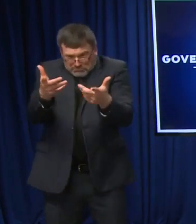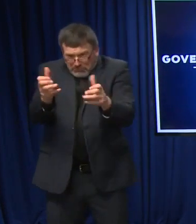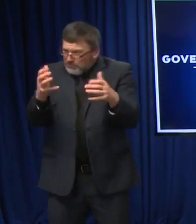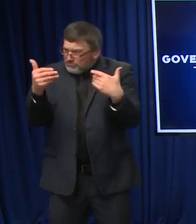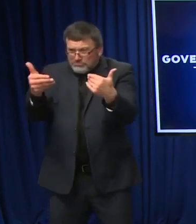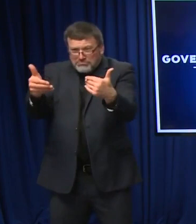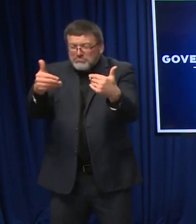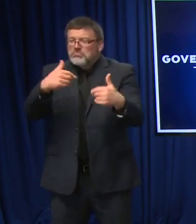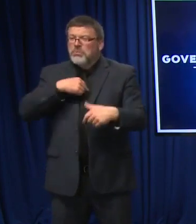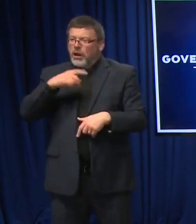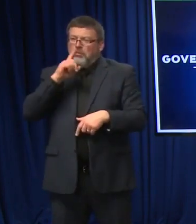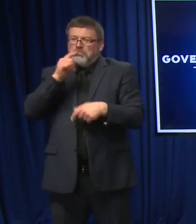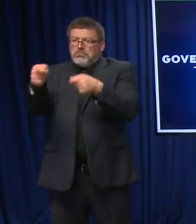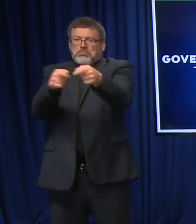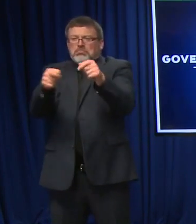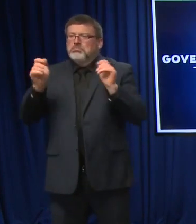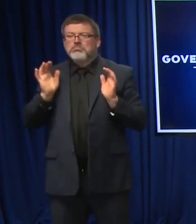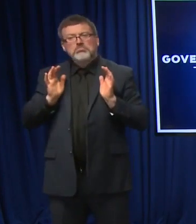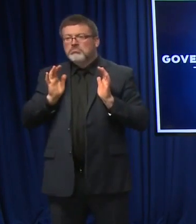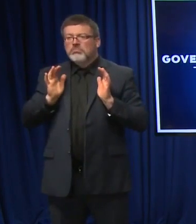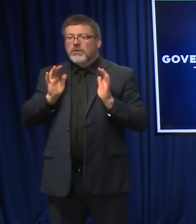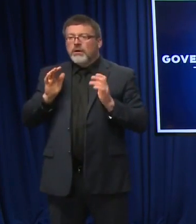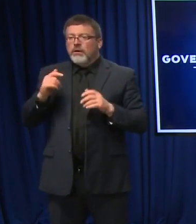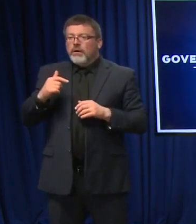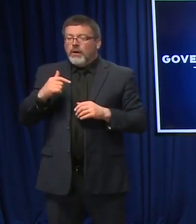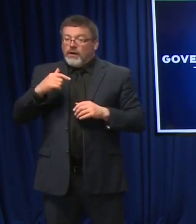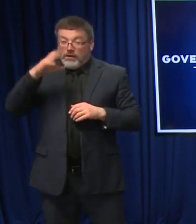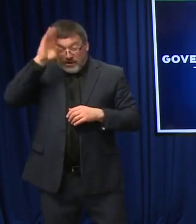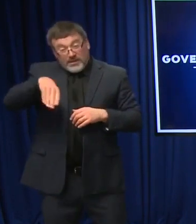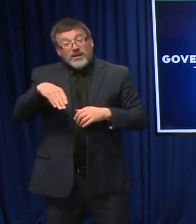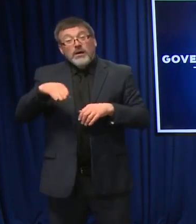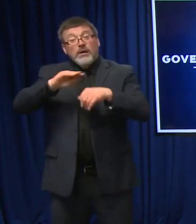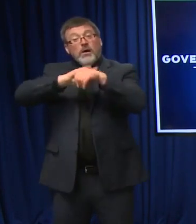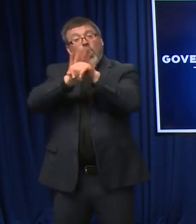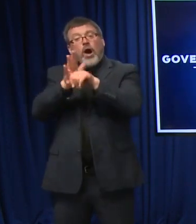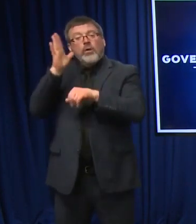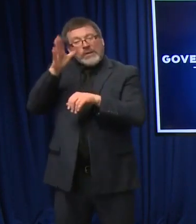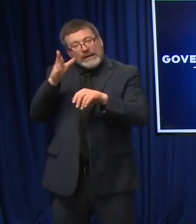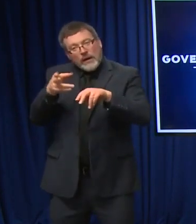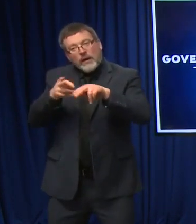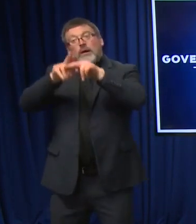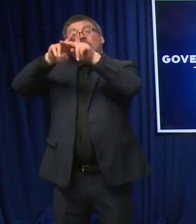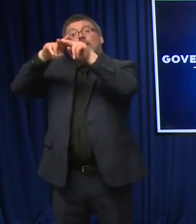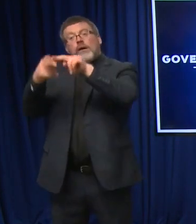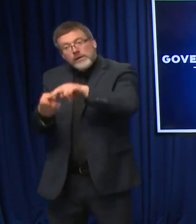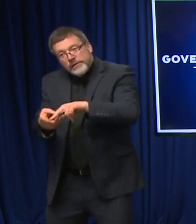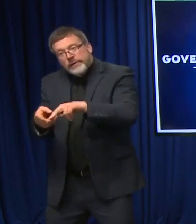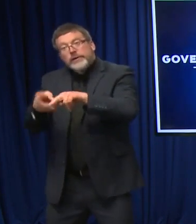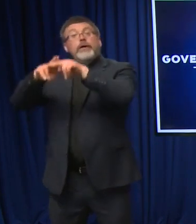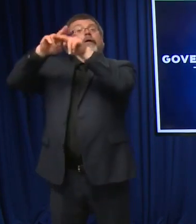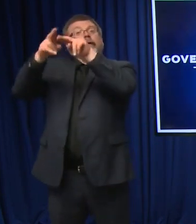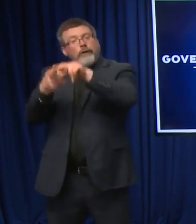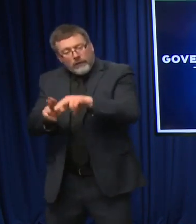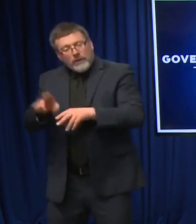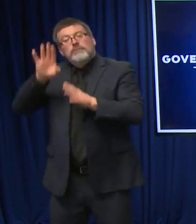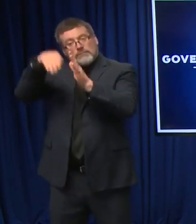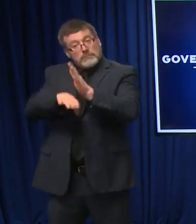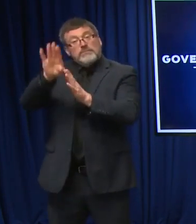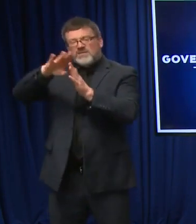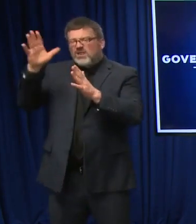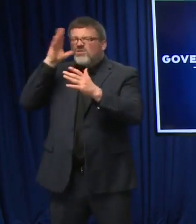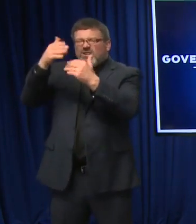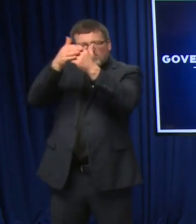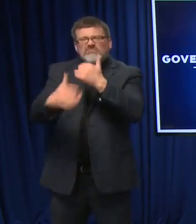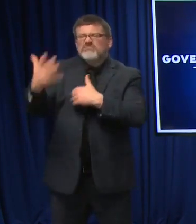you know, if I think we're going to be dealing with high up and down levels of COVID potentially for years, right? So if you start down the path again of just